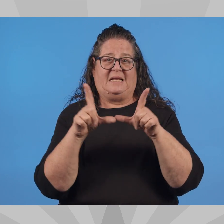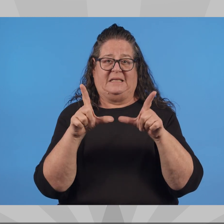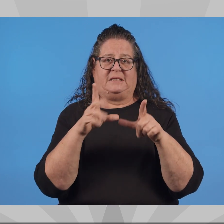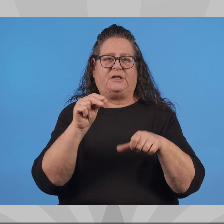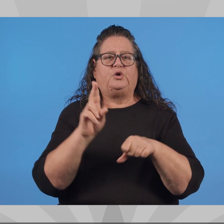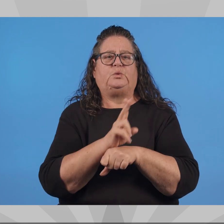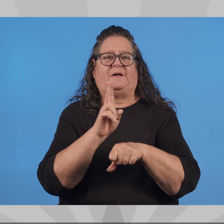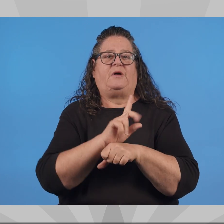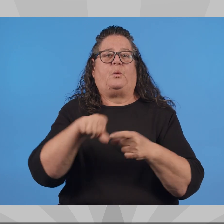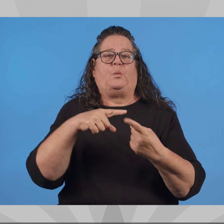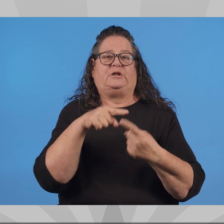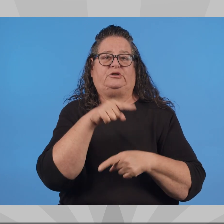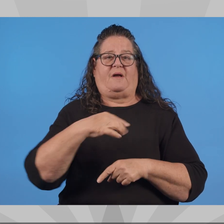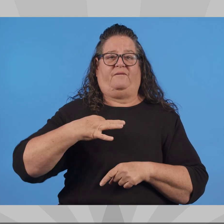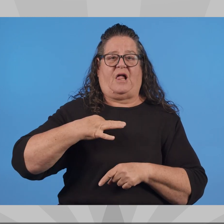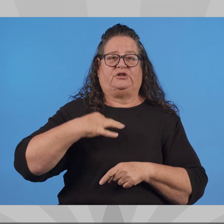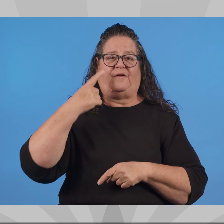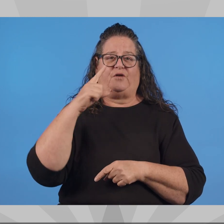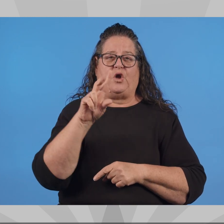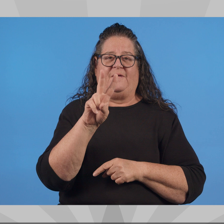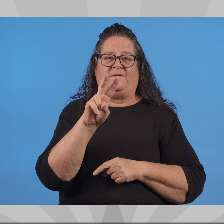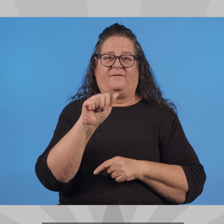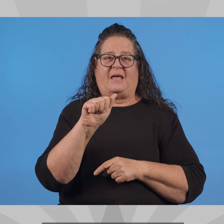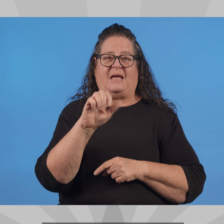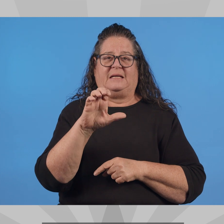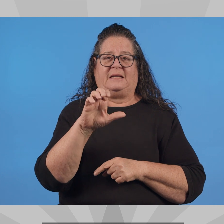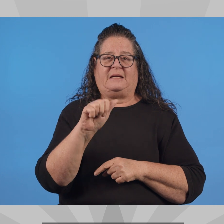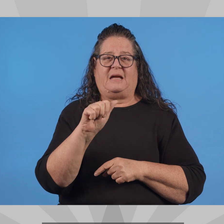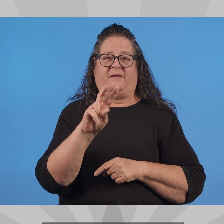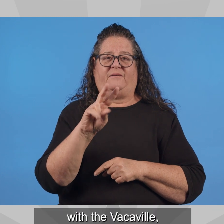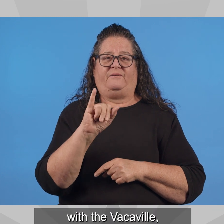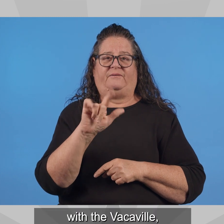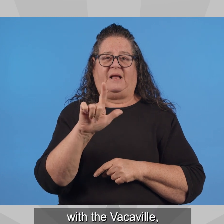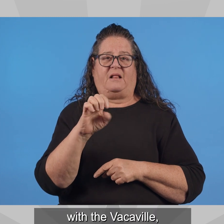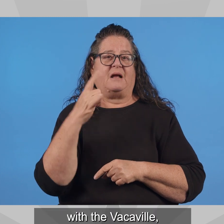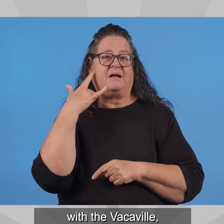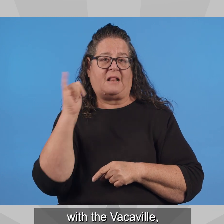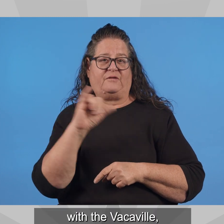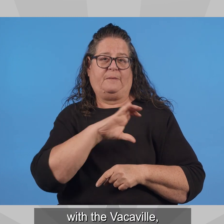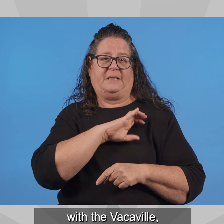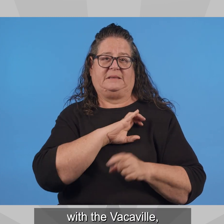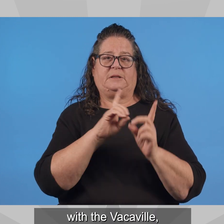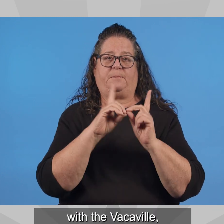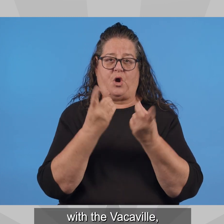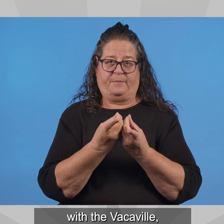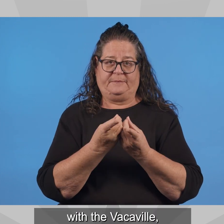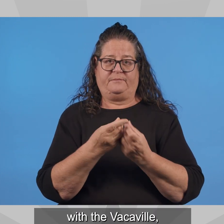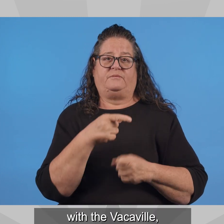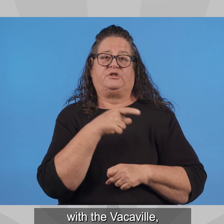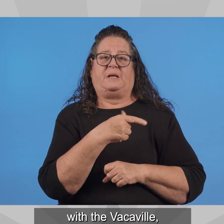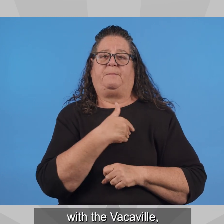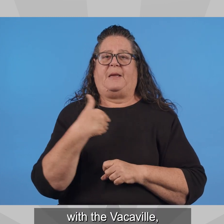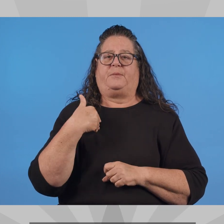Her amateur radio license became valuable when she was a volunteer with the Vacaville, California Police Department.